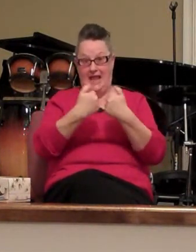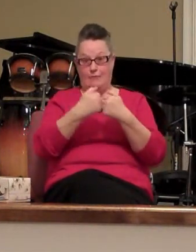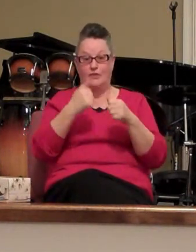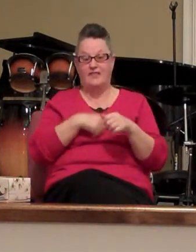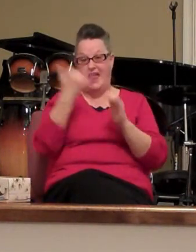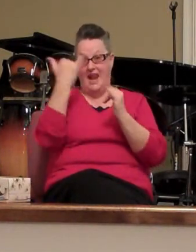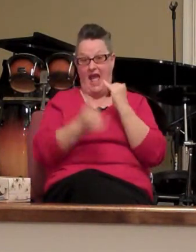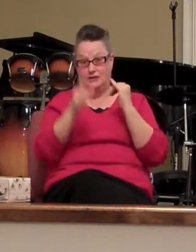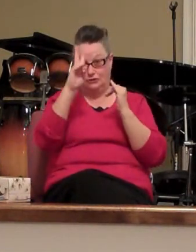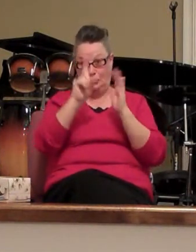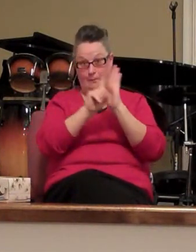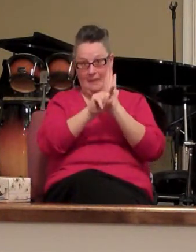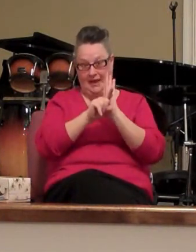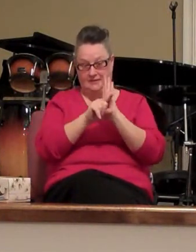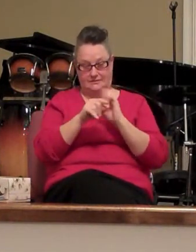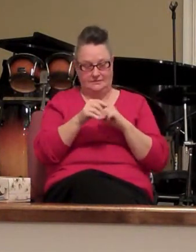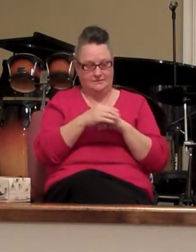minutes amen